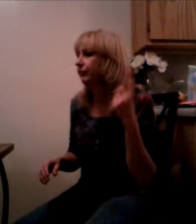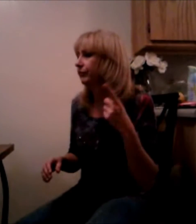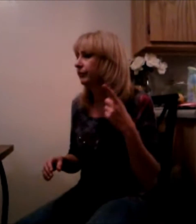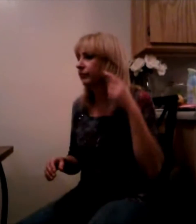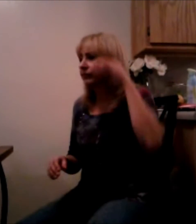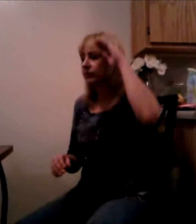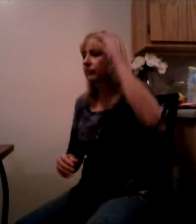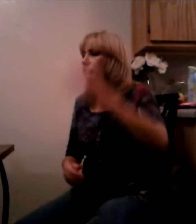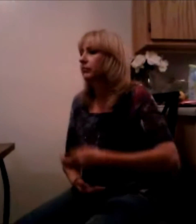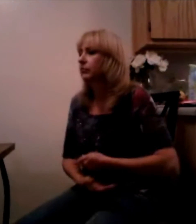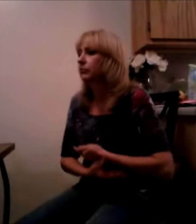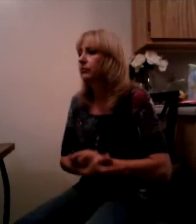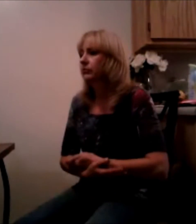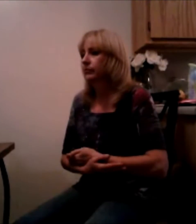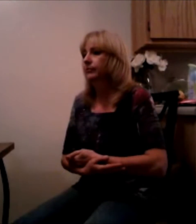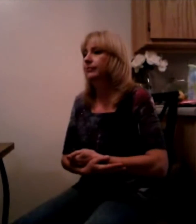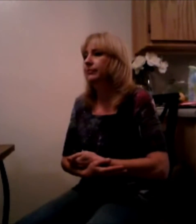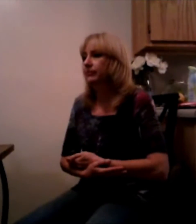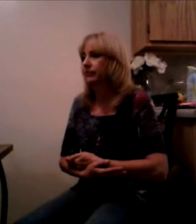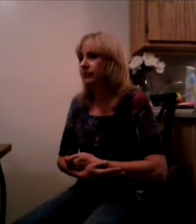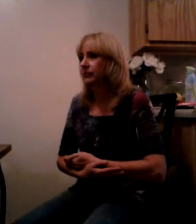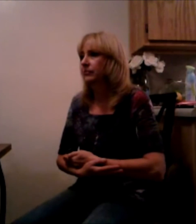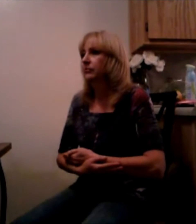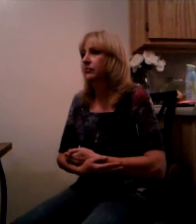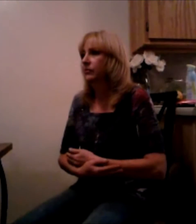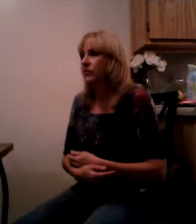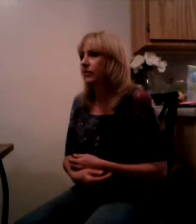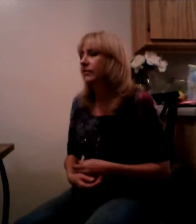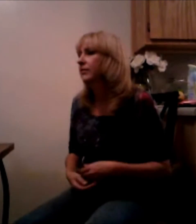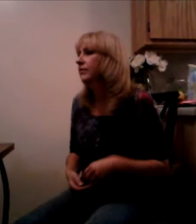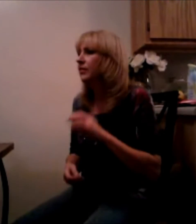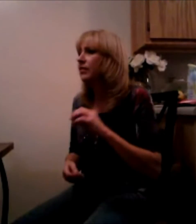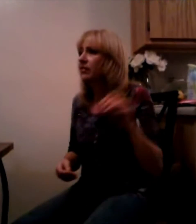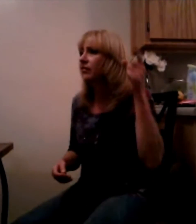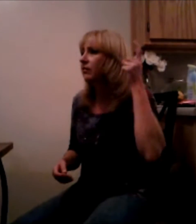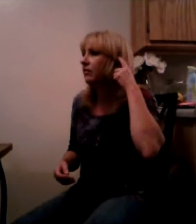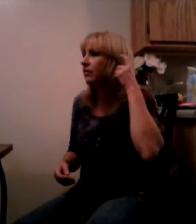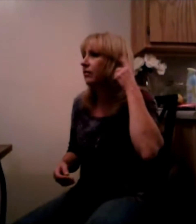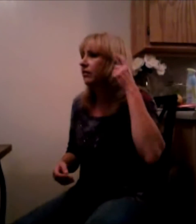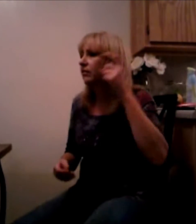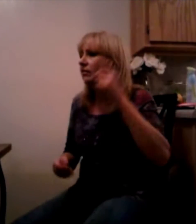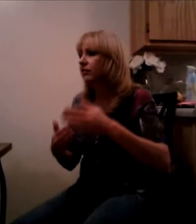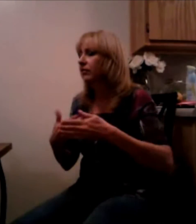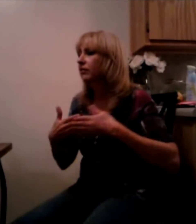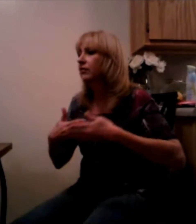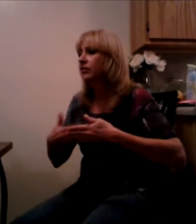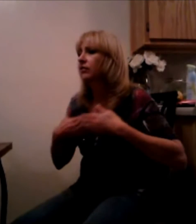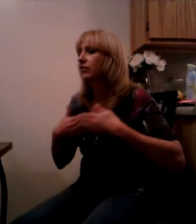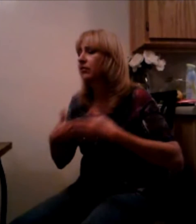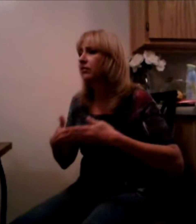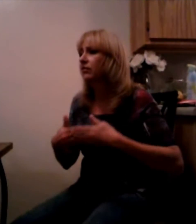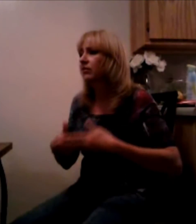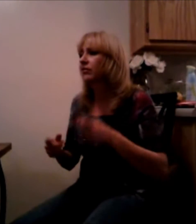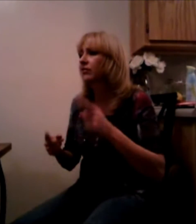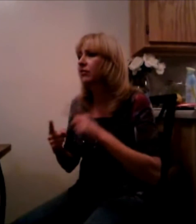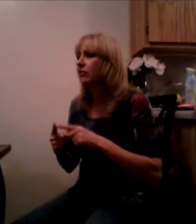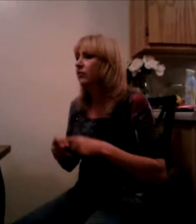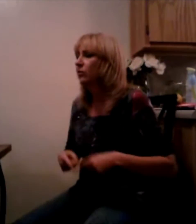And listen closely to what I say